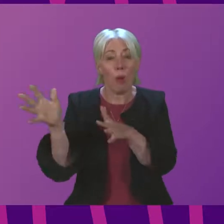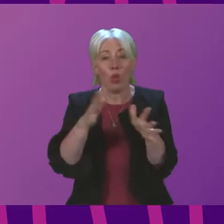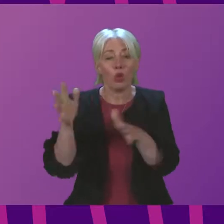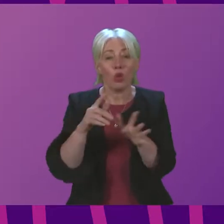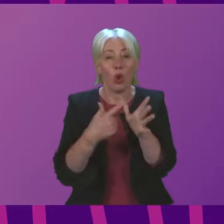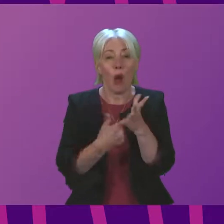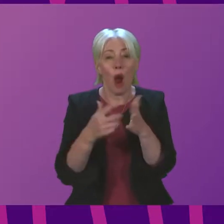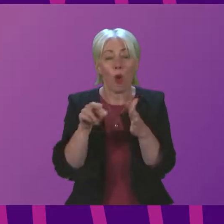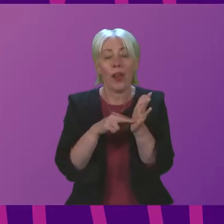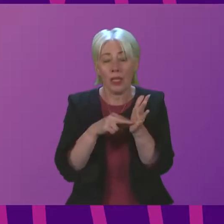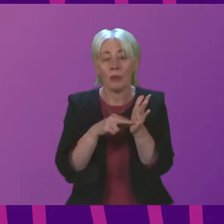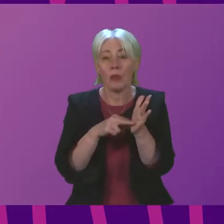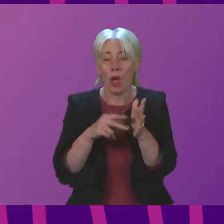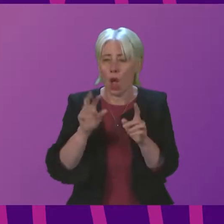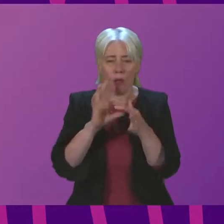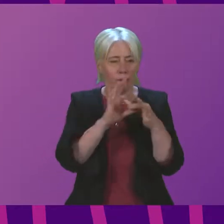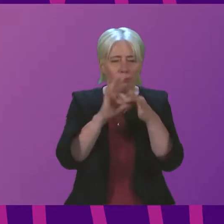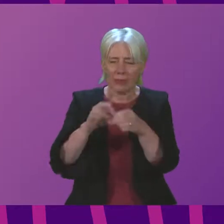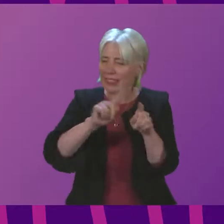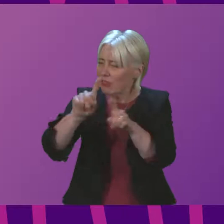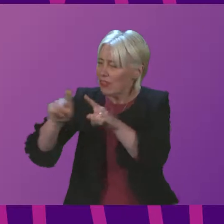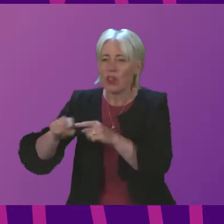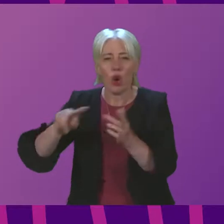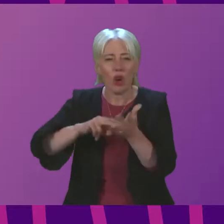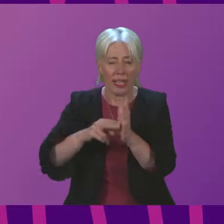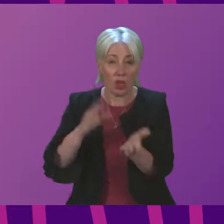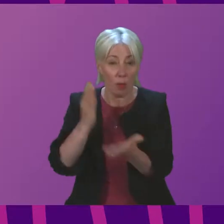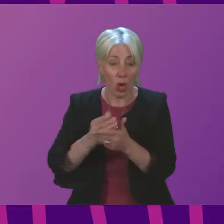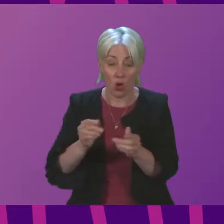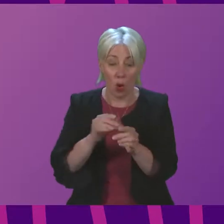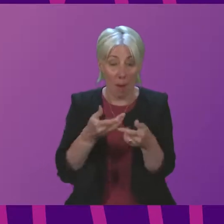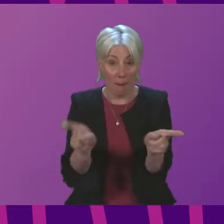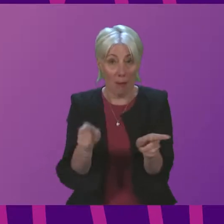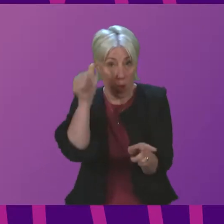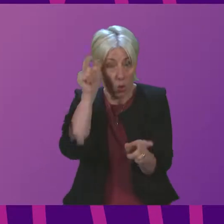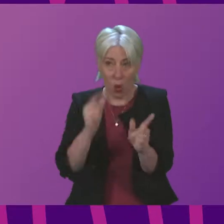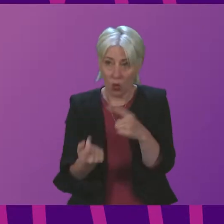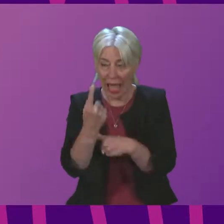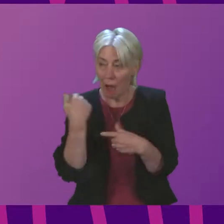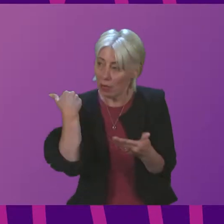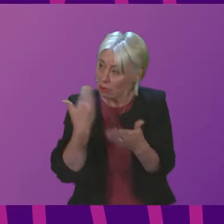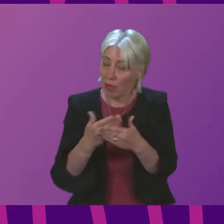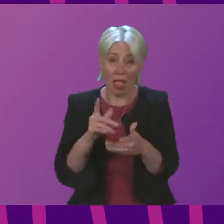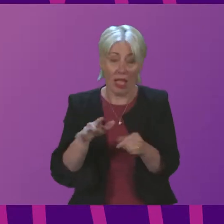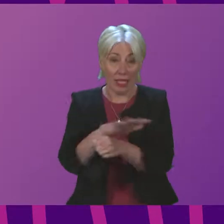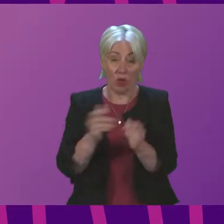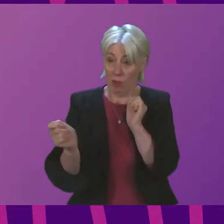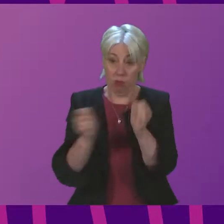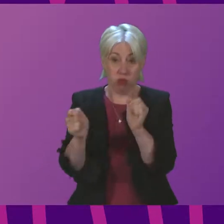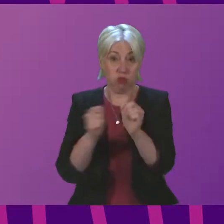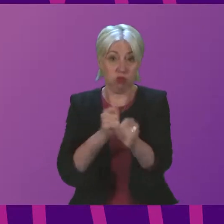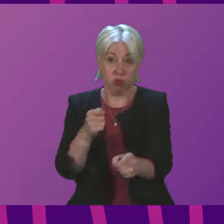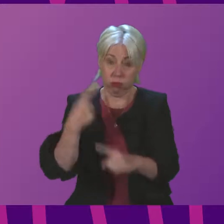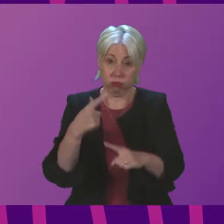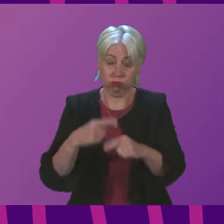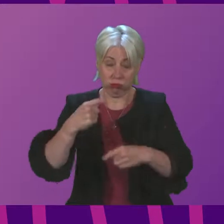engaging with a range of organisations to ensure that the public are regularly updated in what has been a rapidly changing situation. We